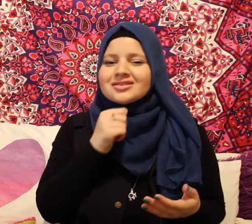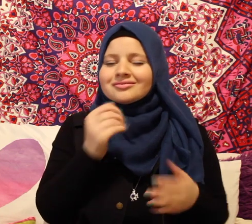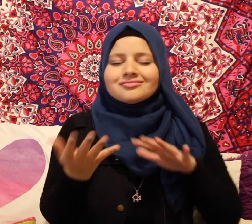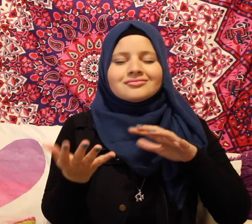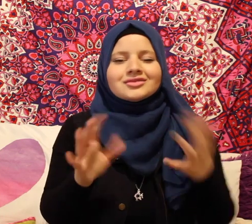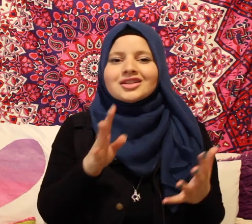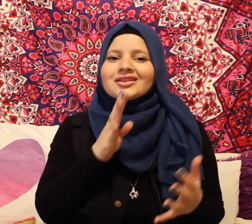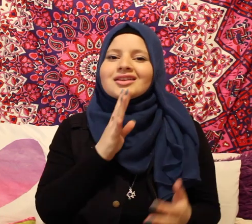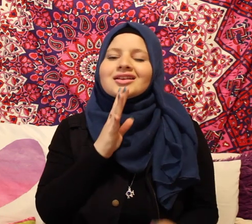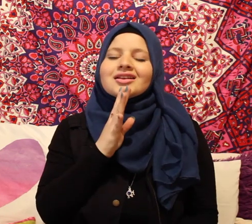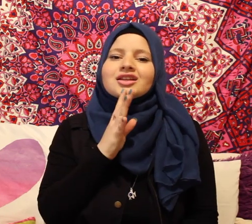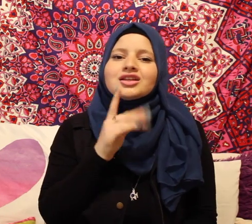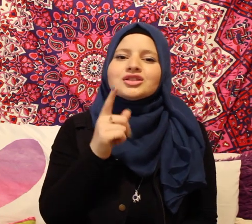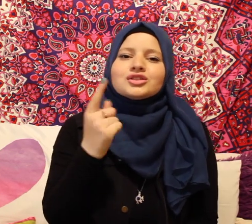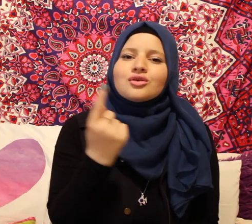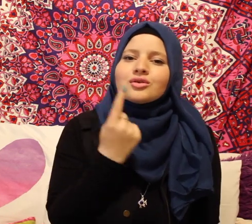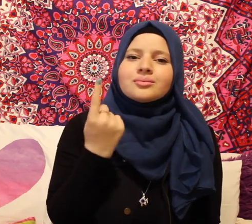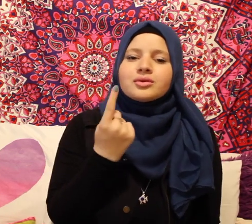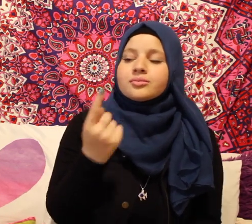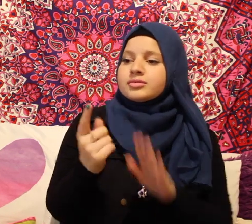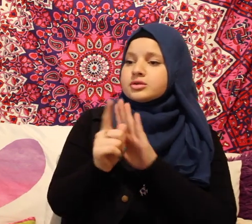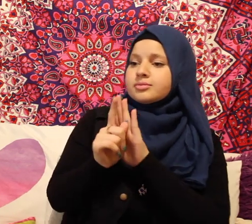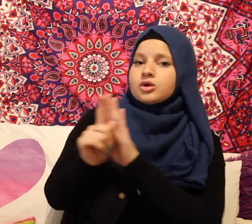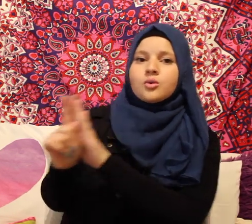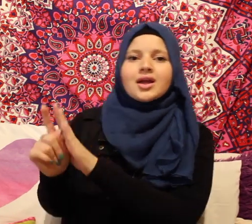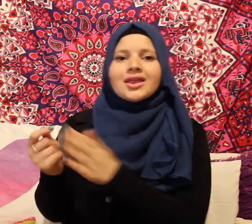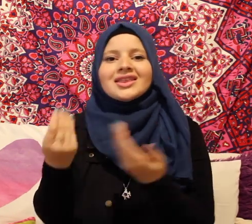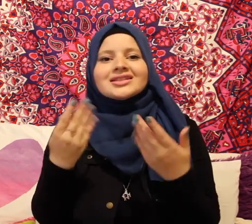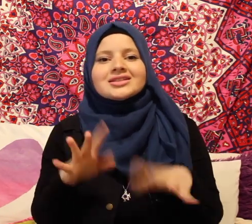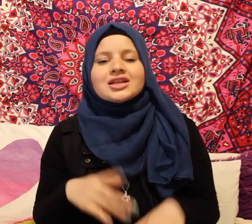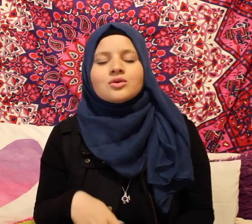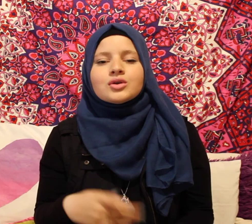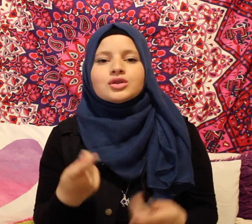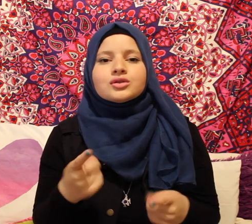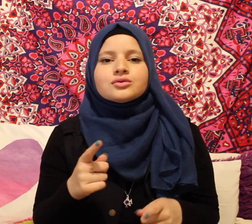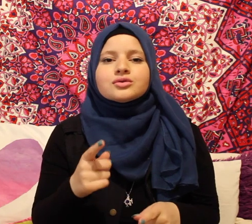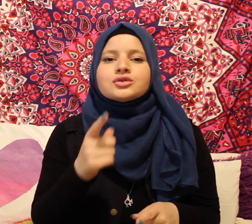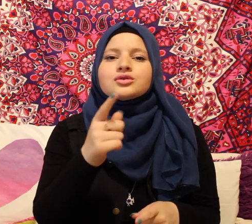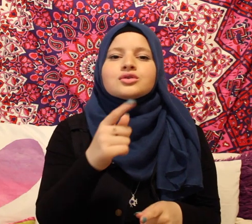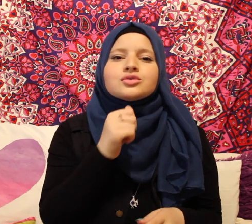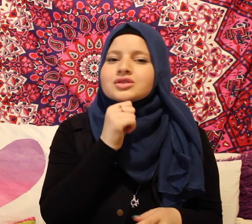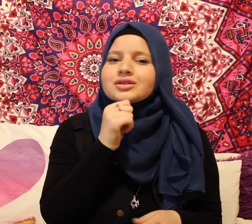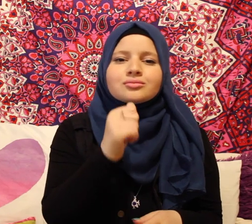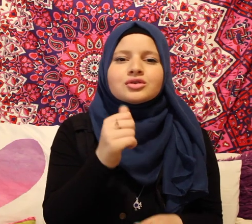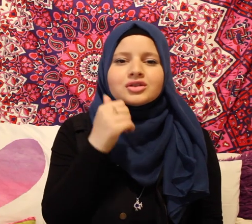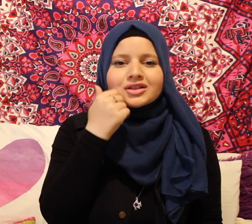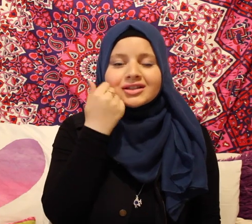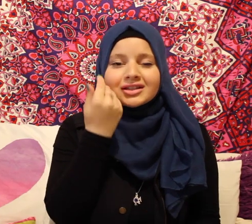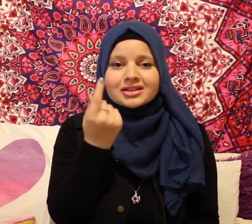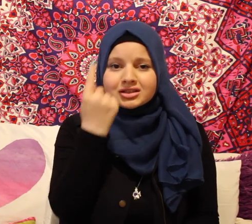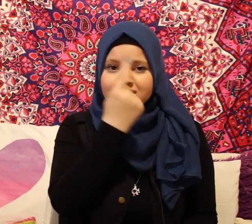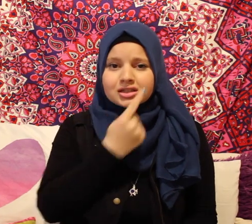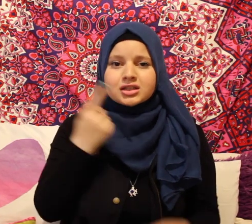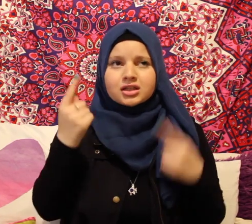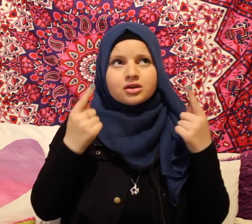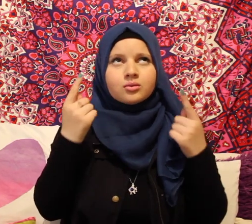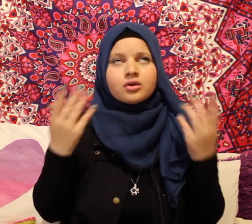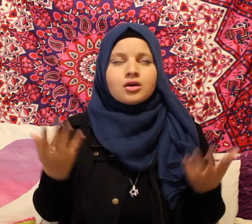mess it up, talking at ears, only gonna push me away, that's it Have you got no shame, you looking insane, here we